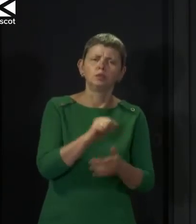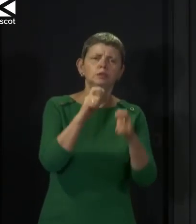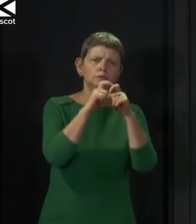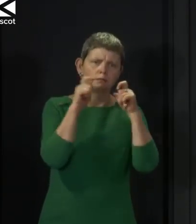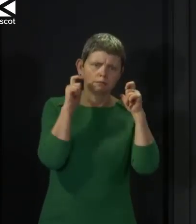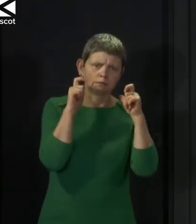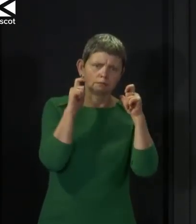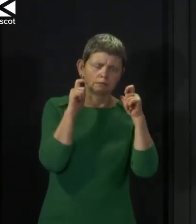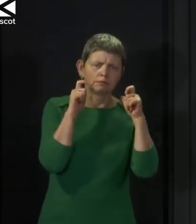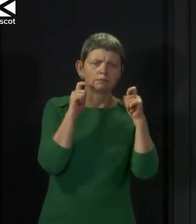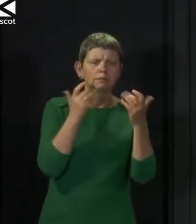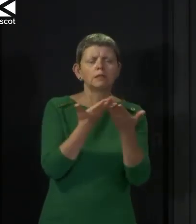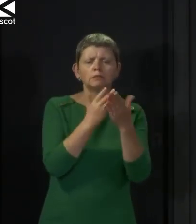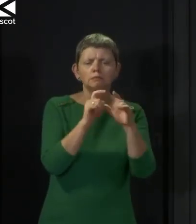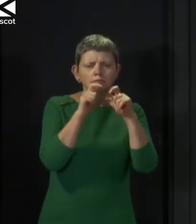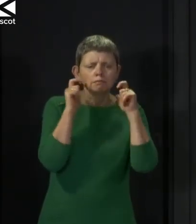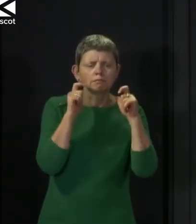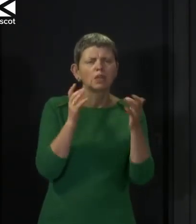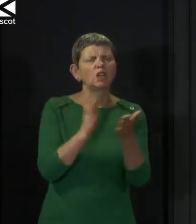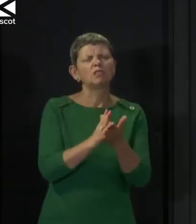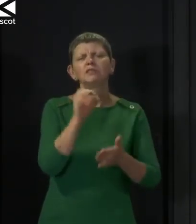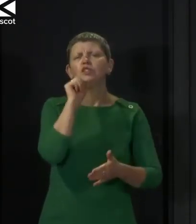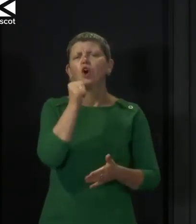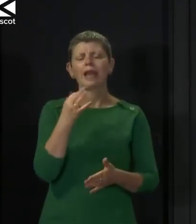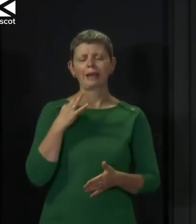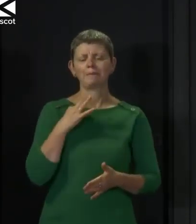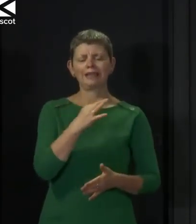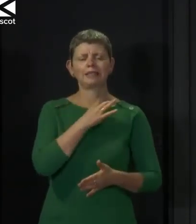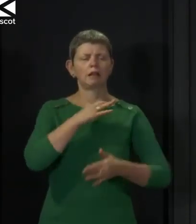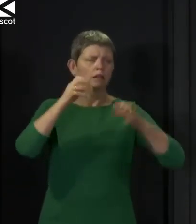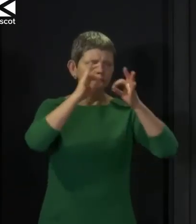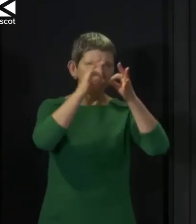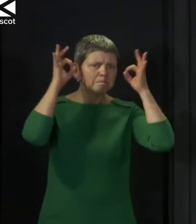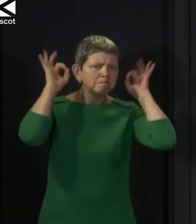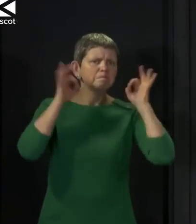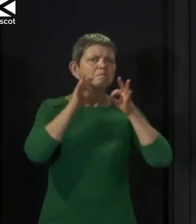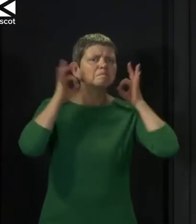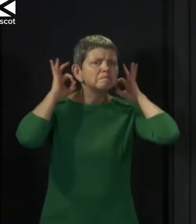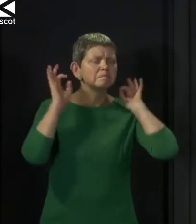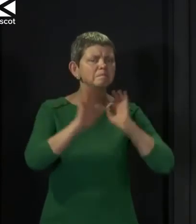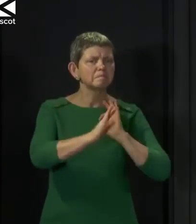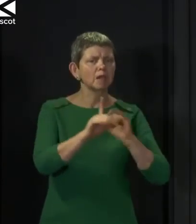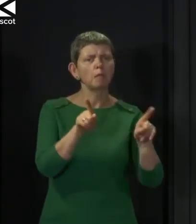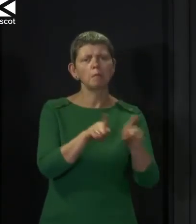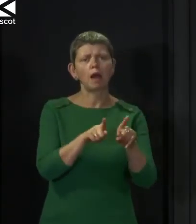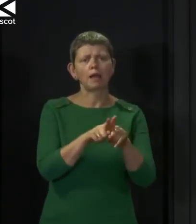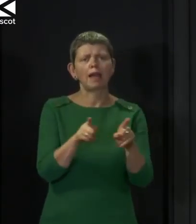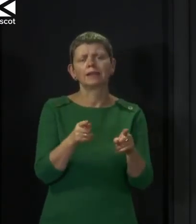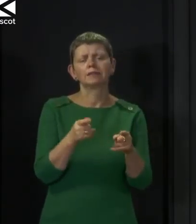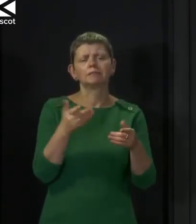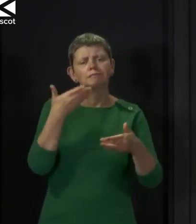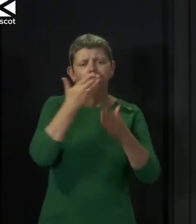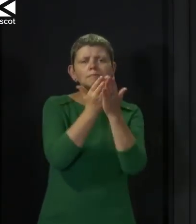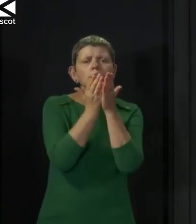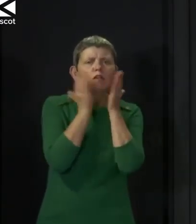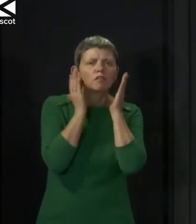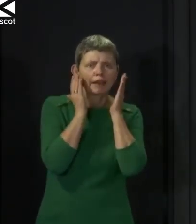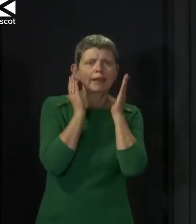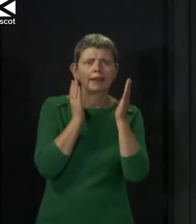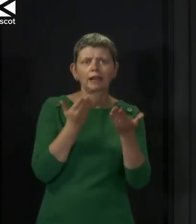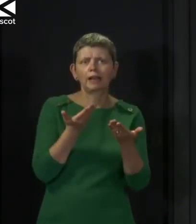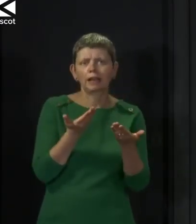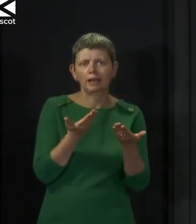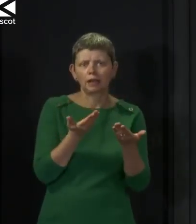not a medical mask, but a face covering that you can make out of an old T-shirt or a scarf when you're in a shop or in public